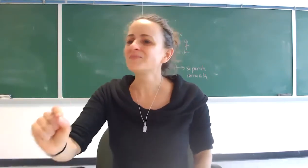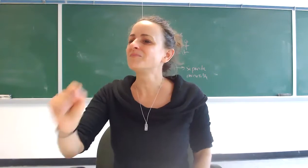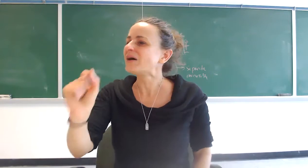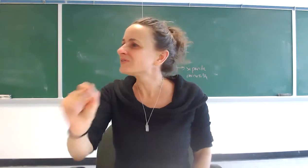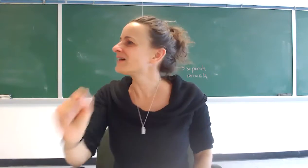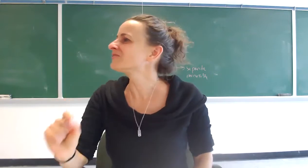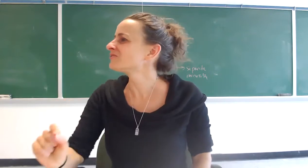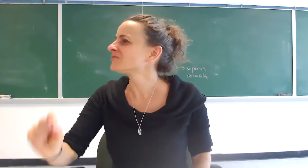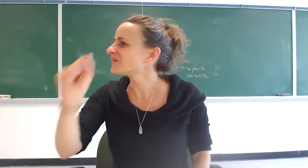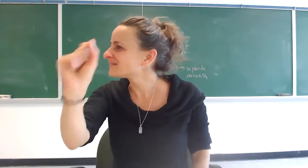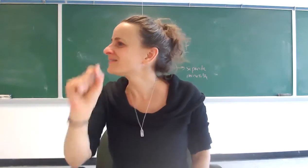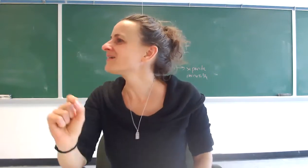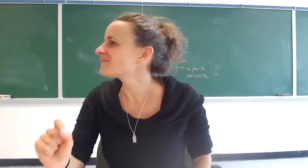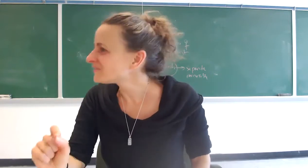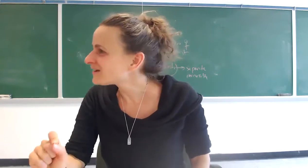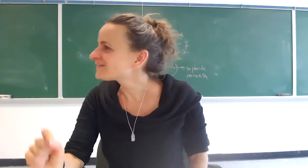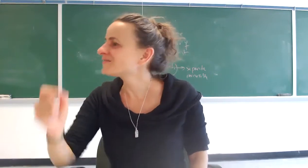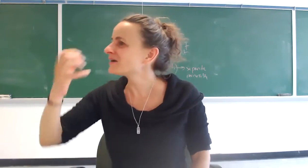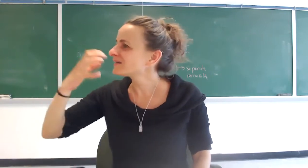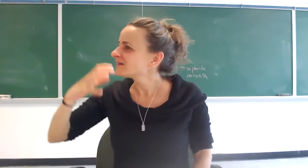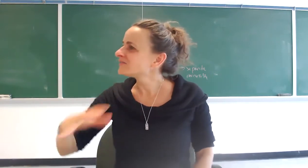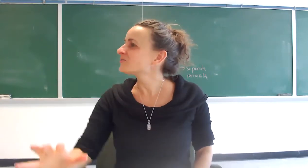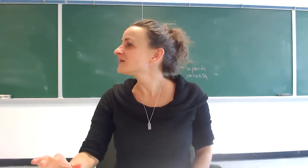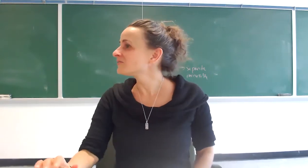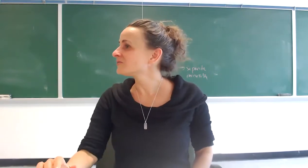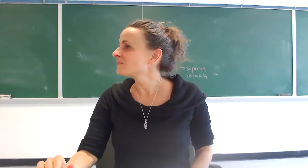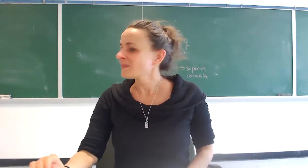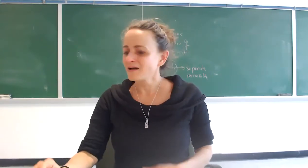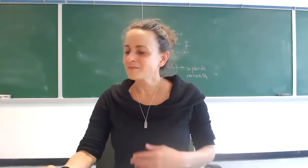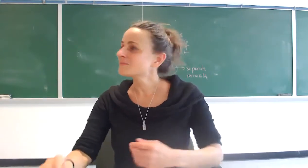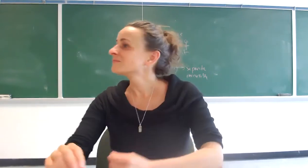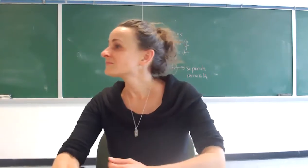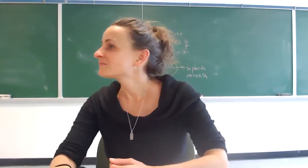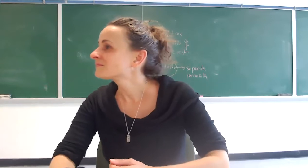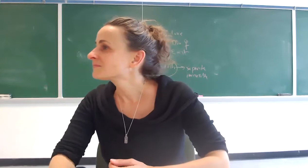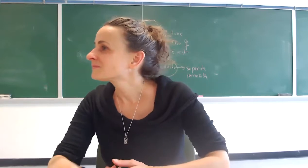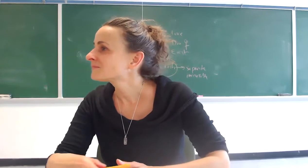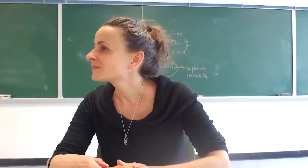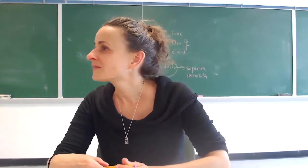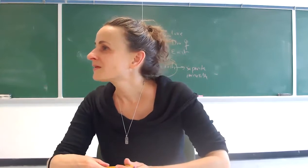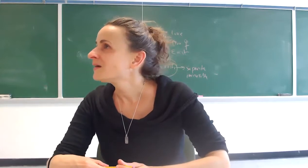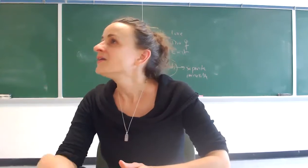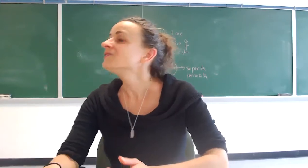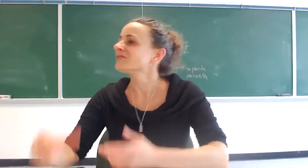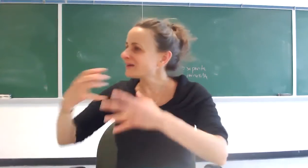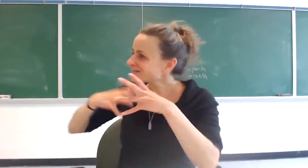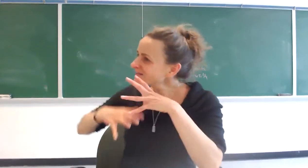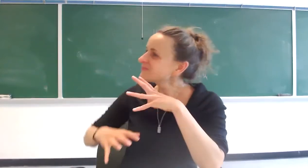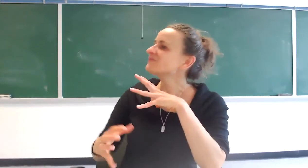bowed down to you and they still have not right submitted to you um even right even if